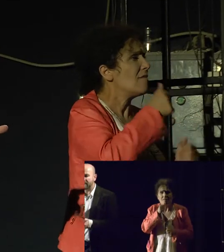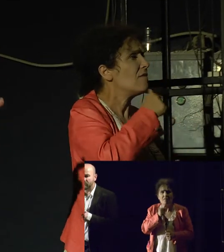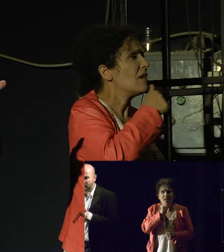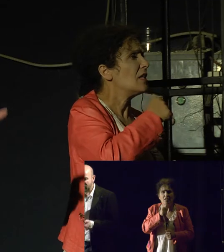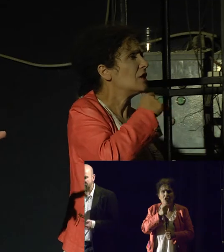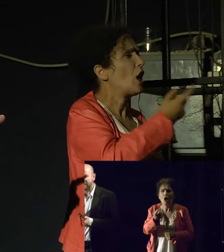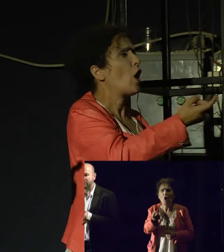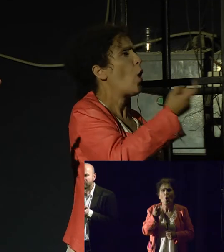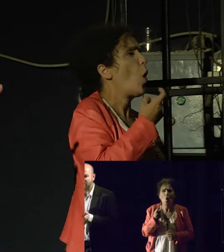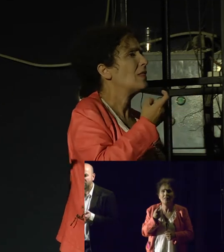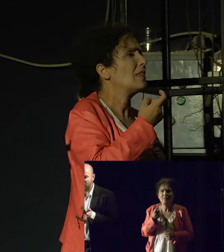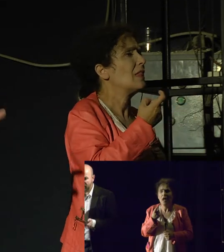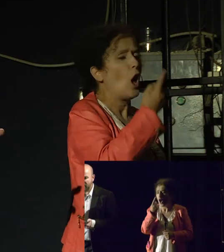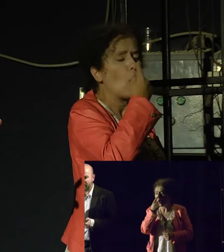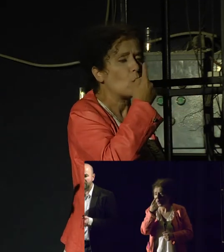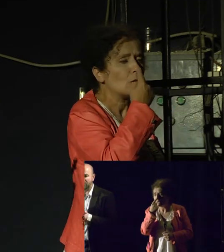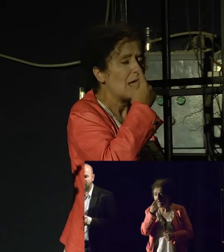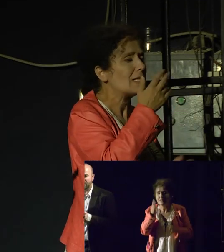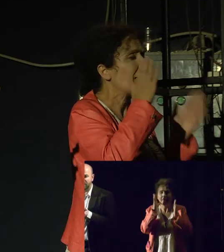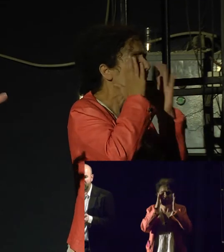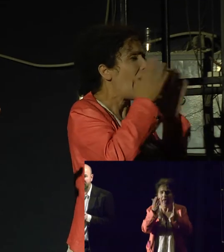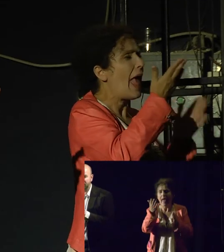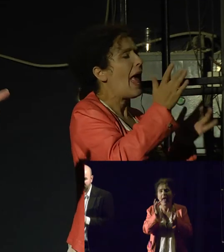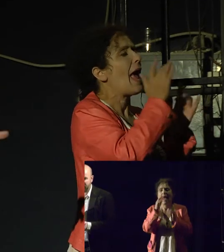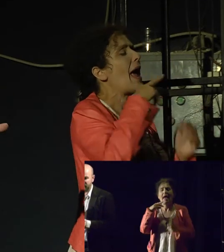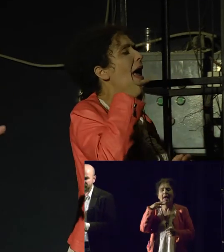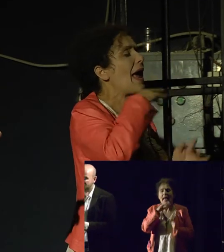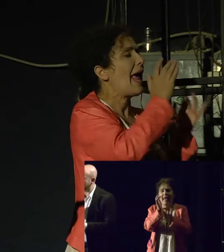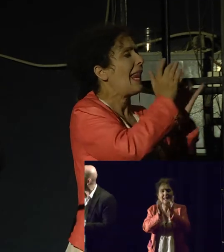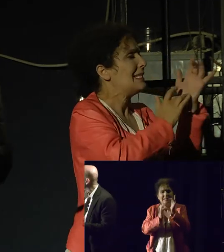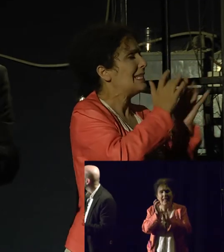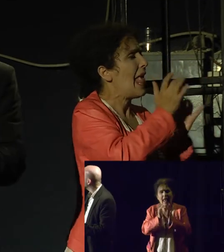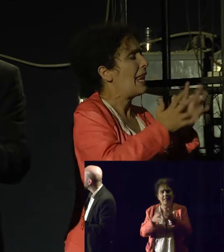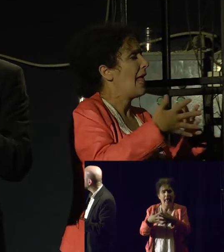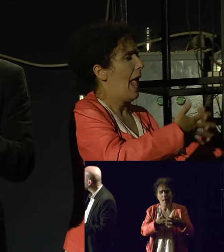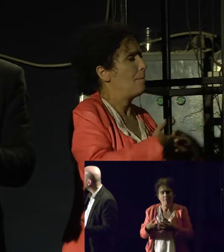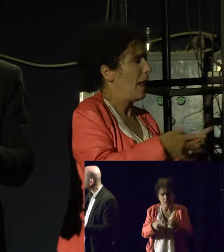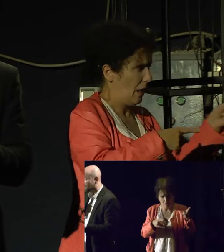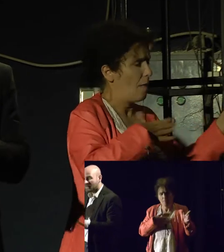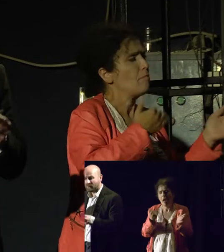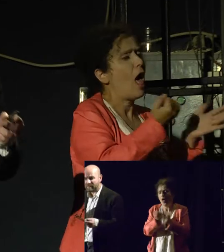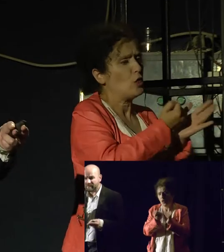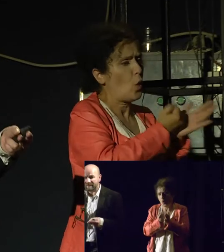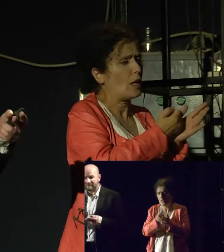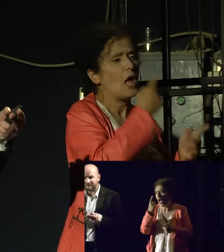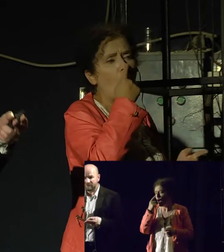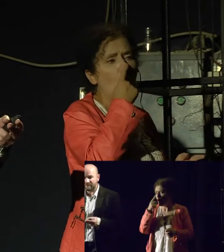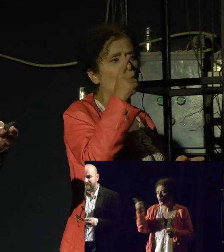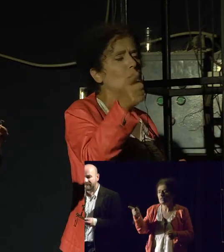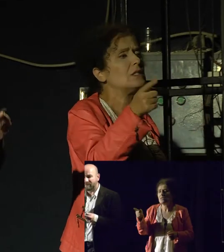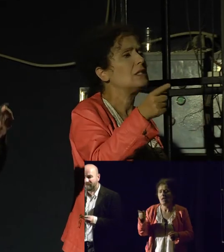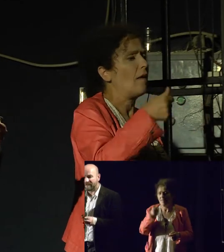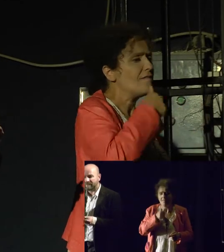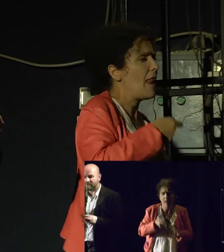that Russia and Russian oligarchs are also involved in funding this agenda. And then third, one thing that is